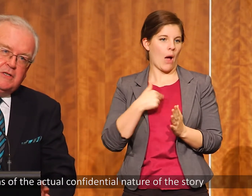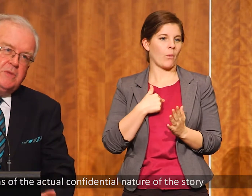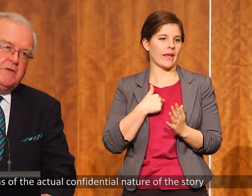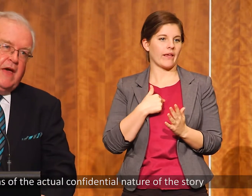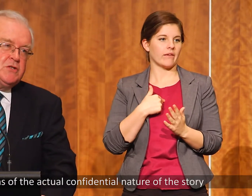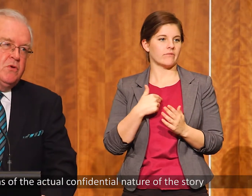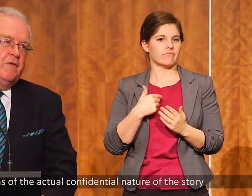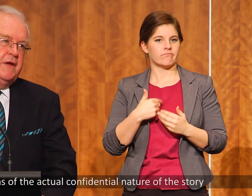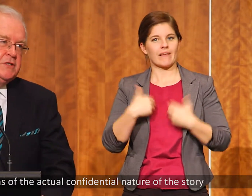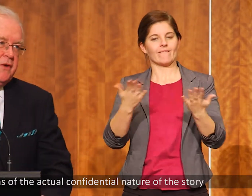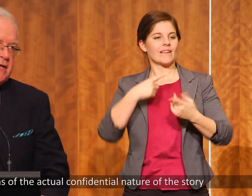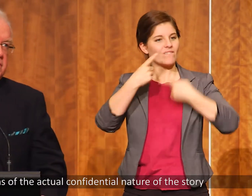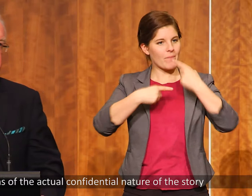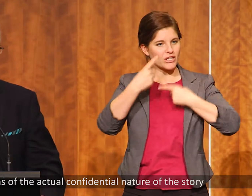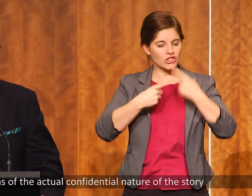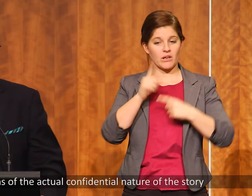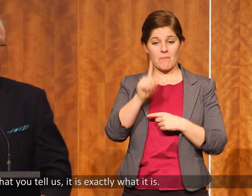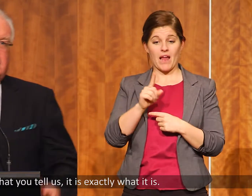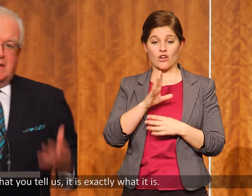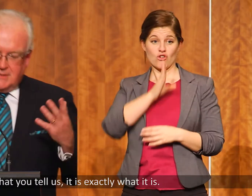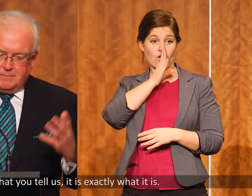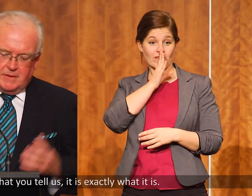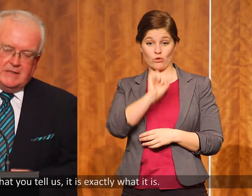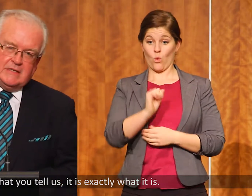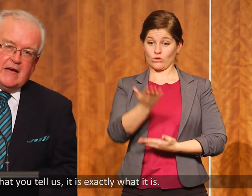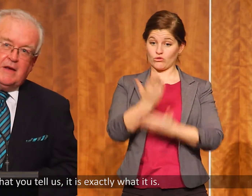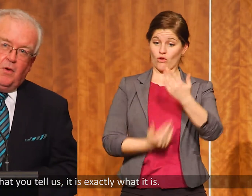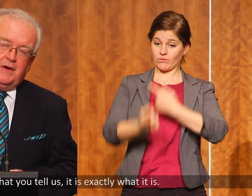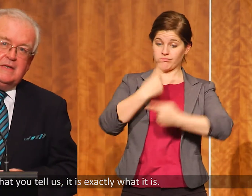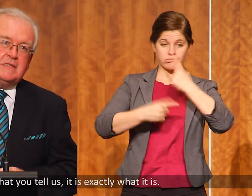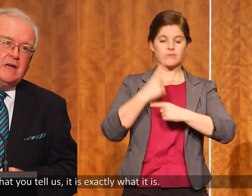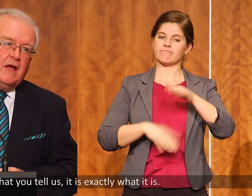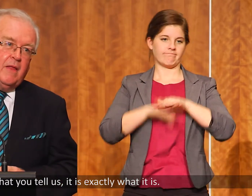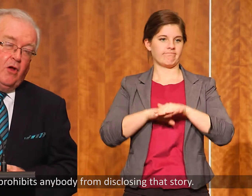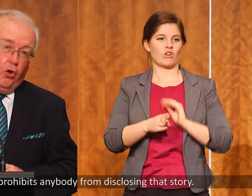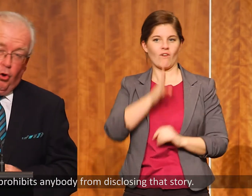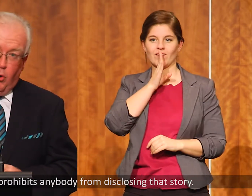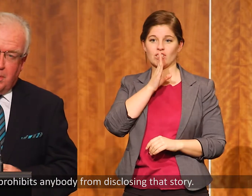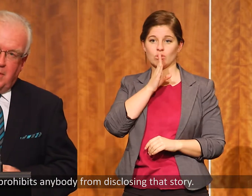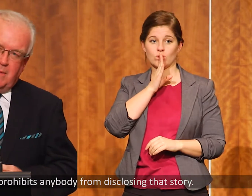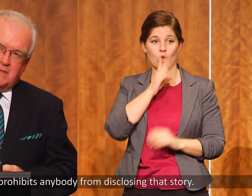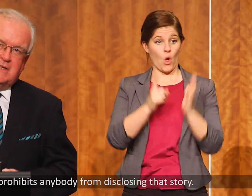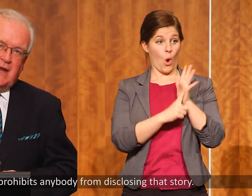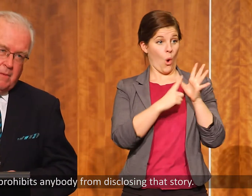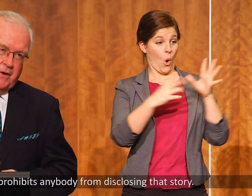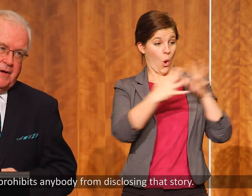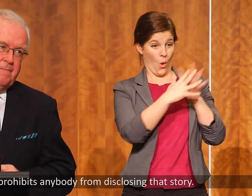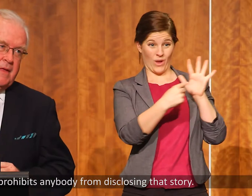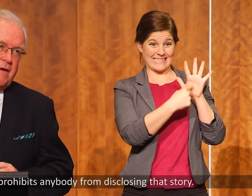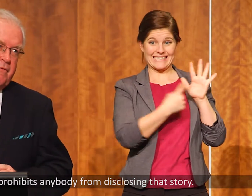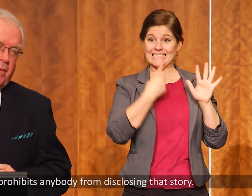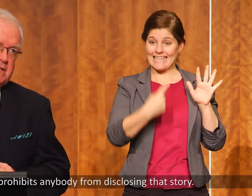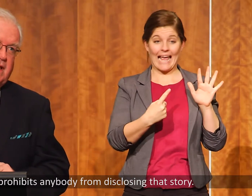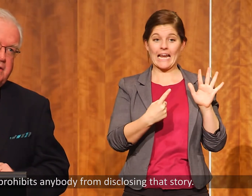But in terms of the actual confidential nature of the story that you tell us, it is exactly what it is. The law prohibits anybody